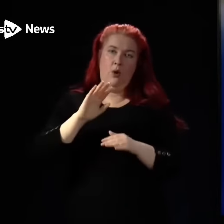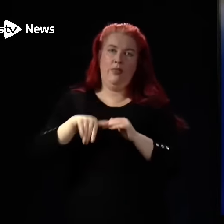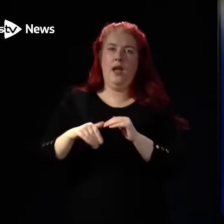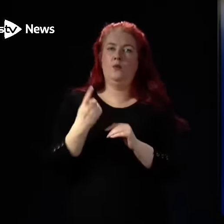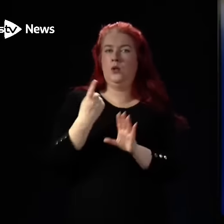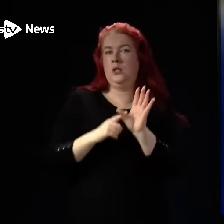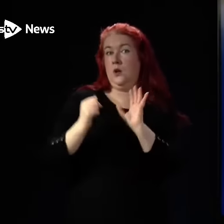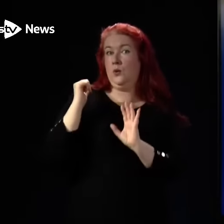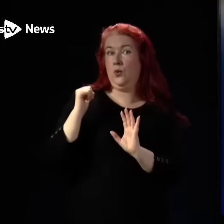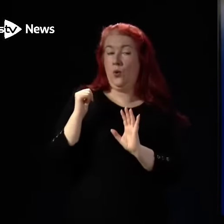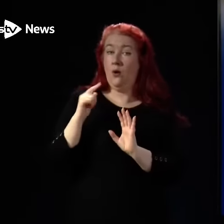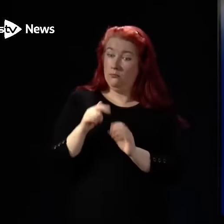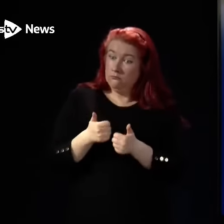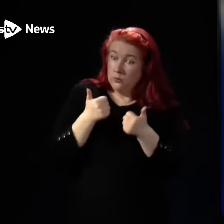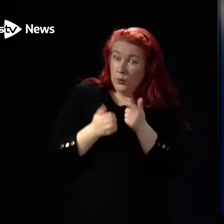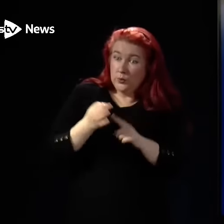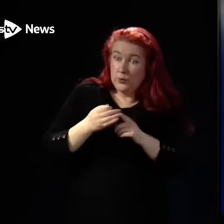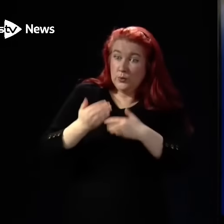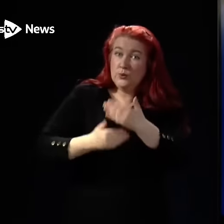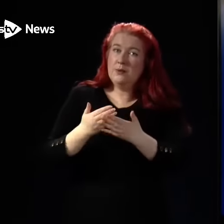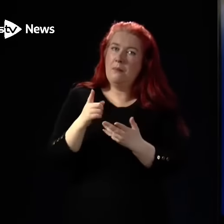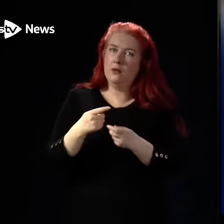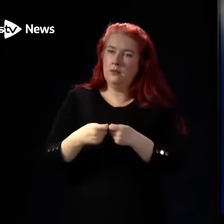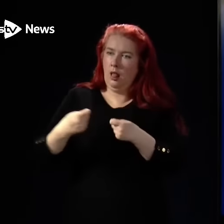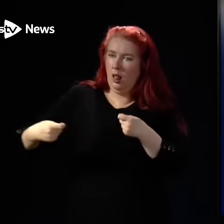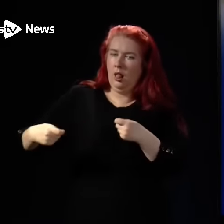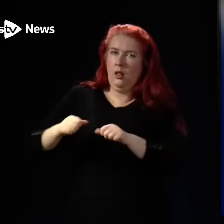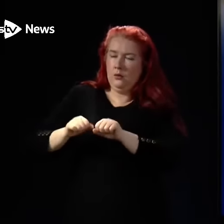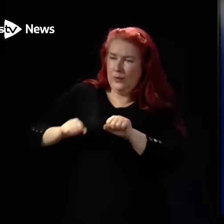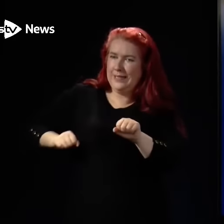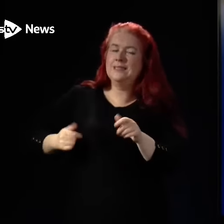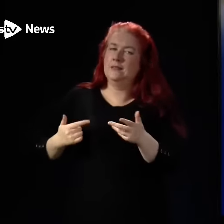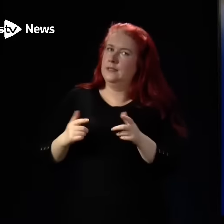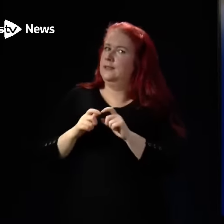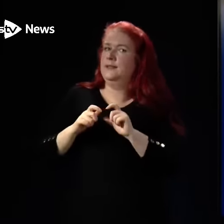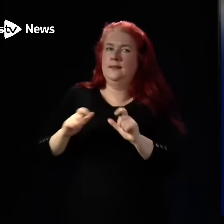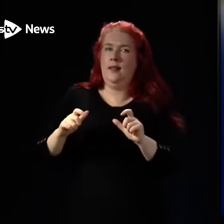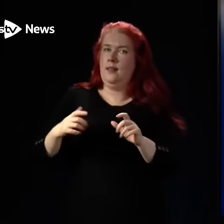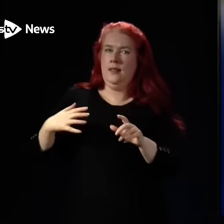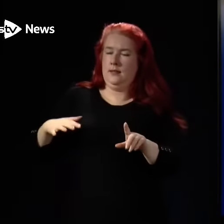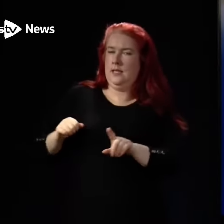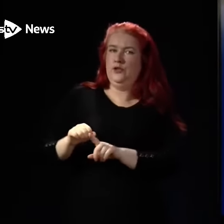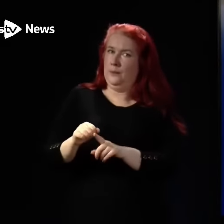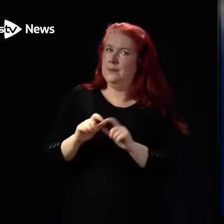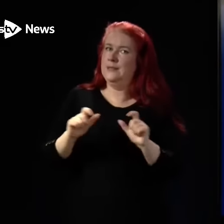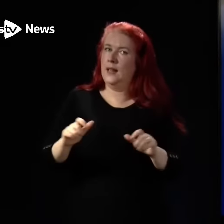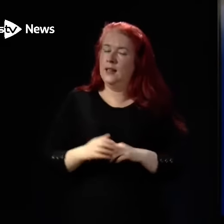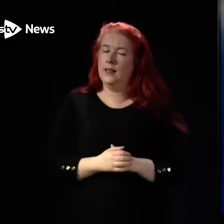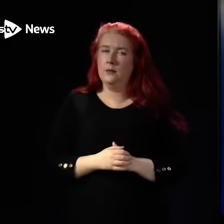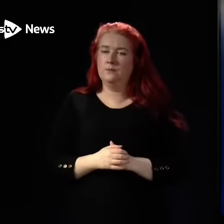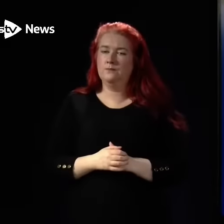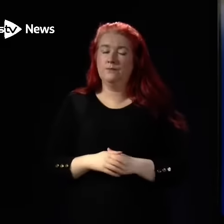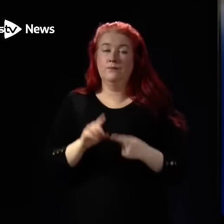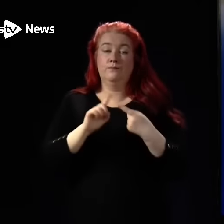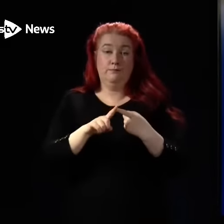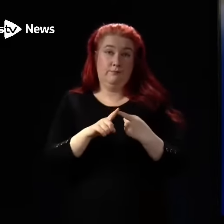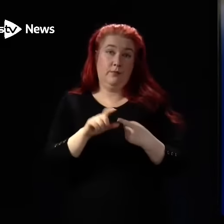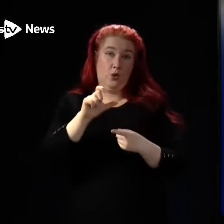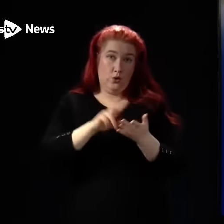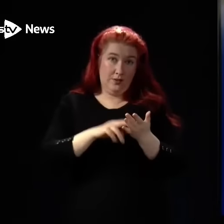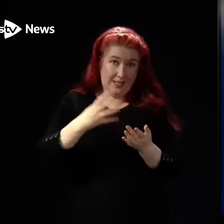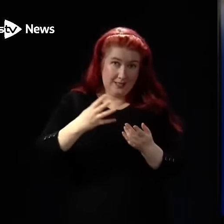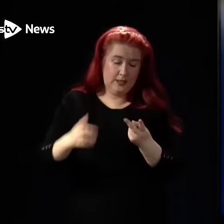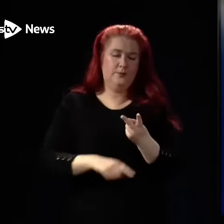impact of backlogs remains significant. In addition to Covid the country has been experiencing